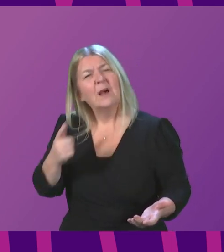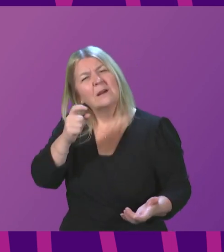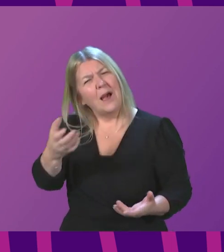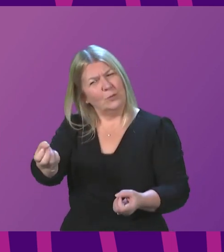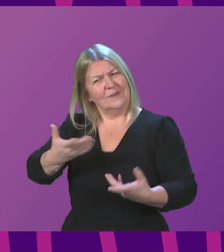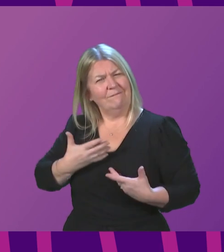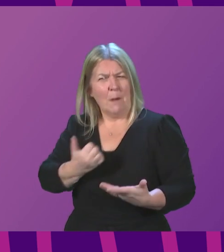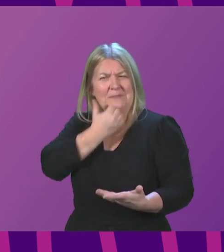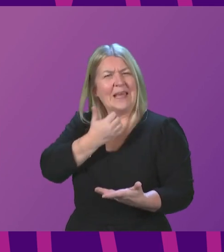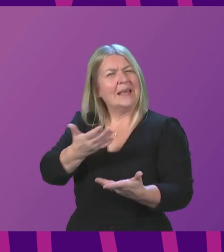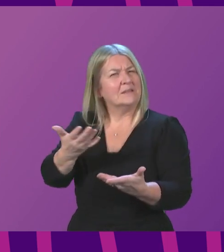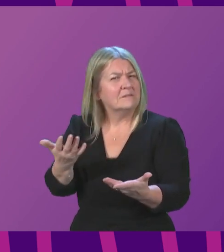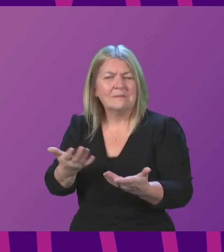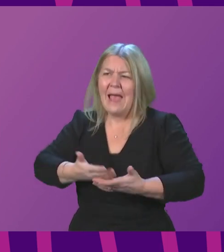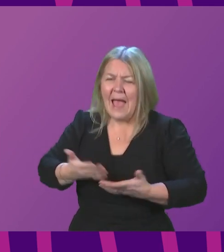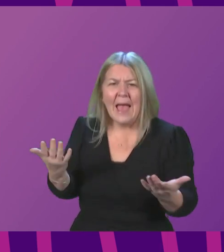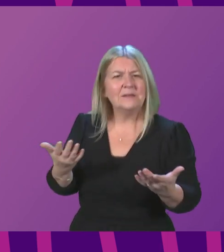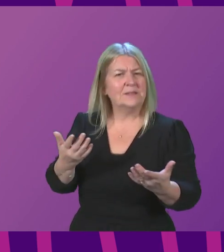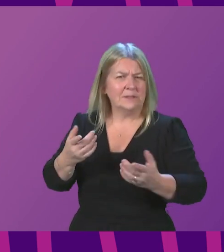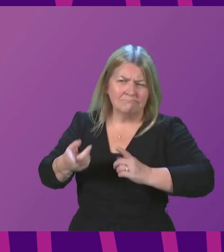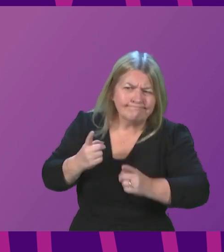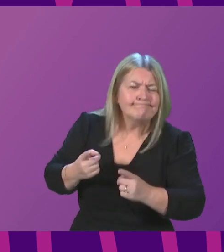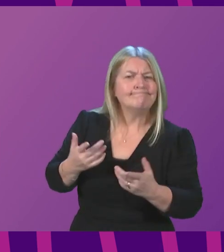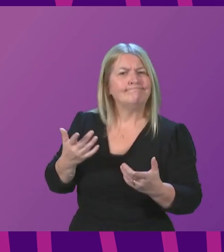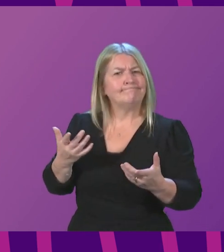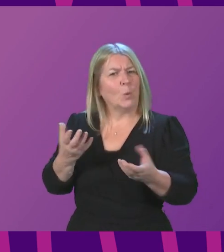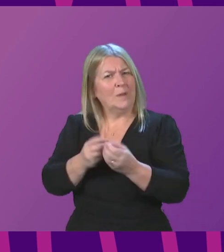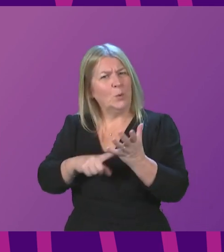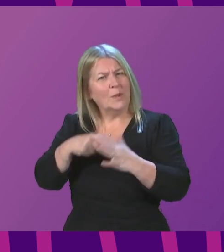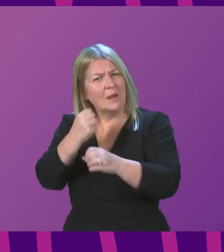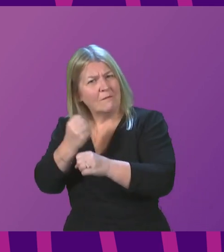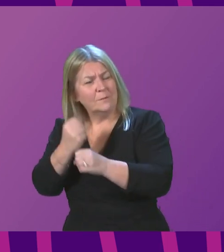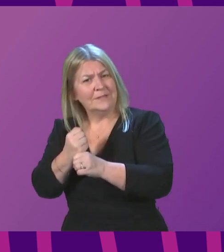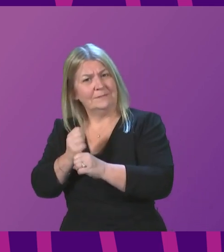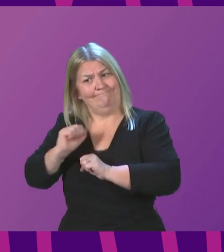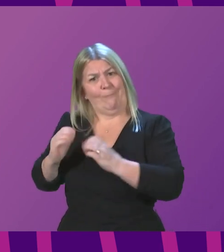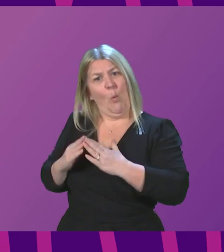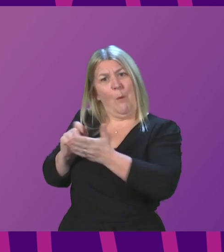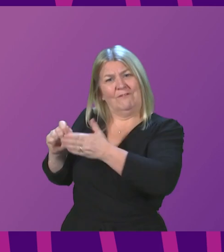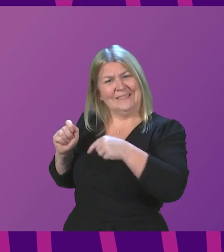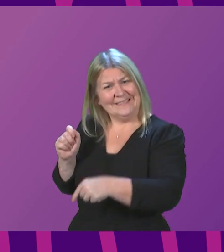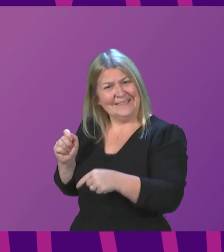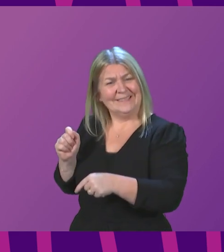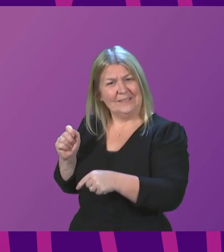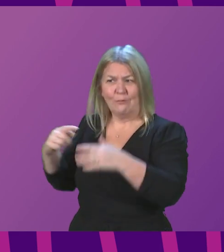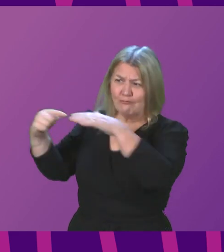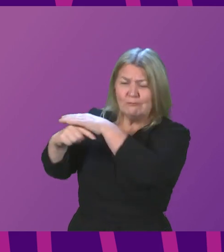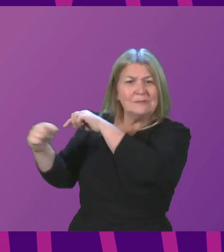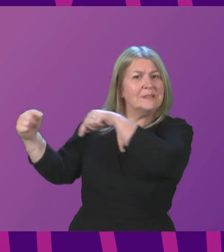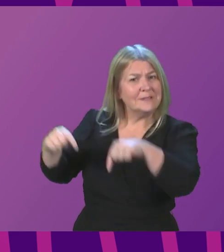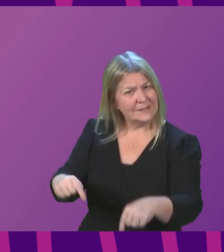an update on any correspondence the Scottish Government has had with the UK Government Home Office on the use of hotels in this way